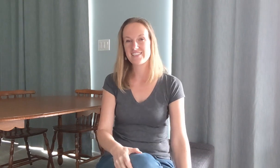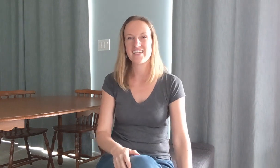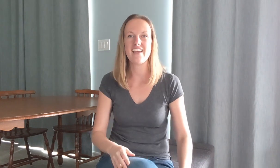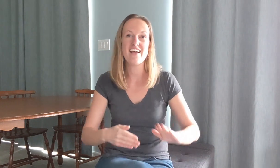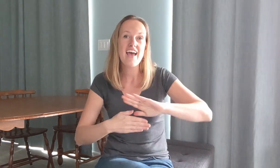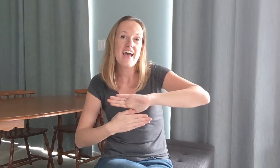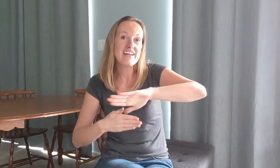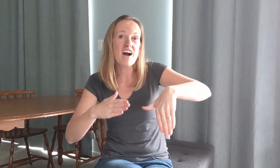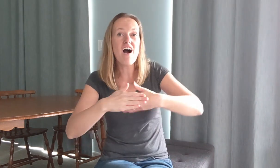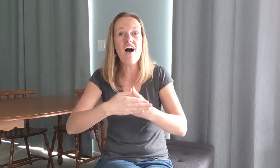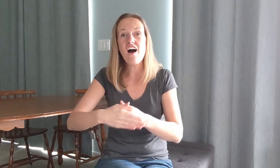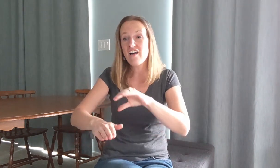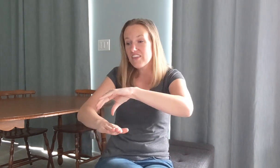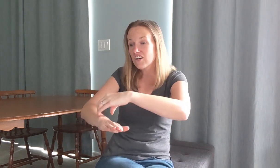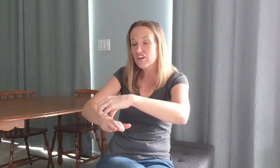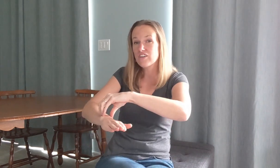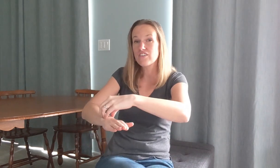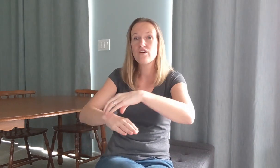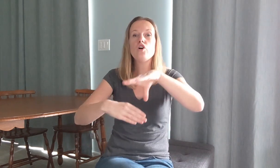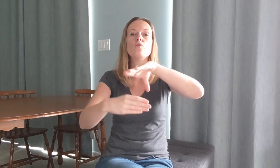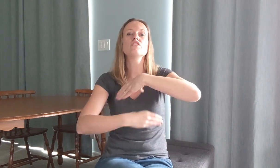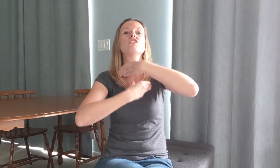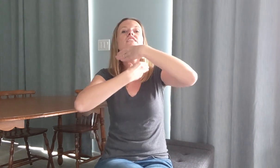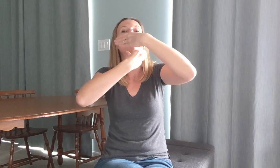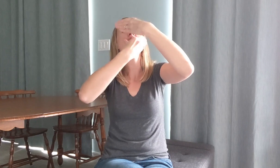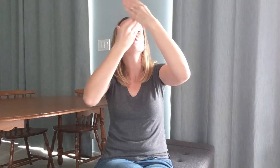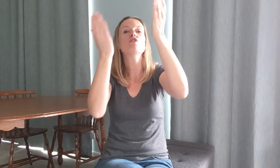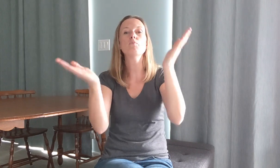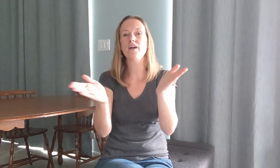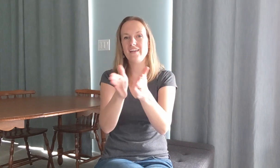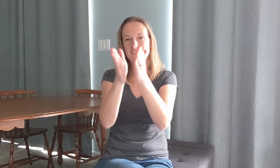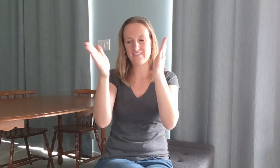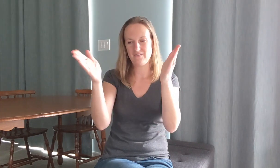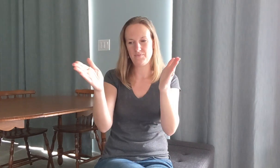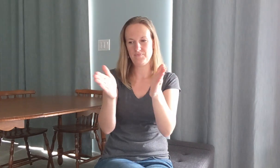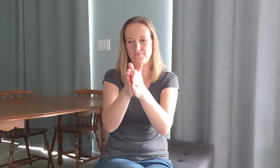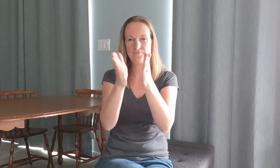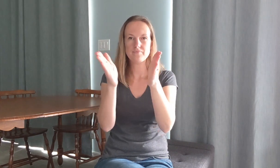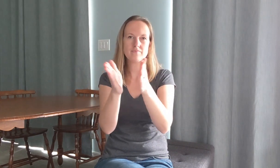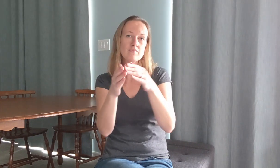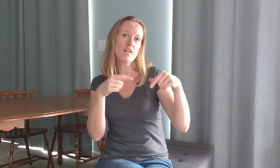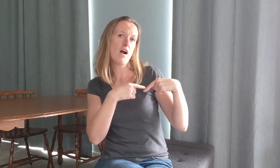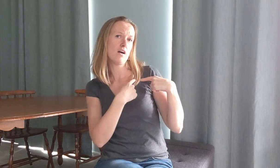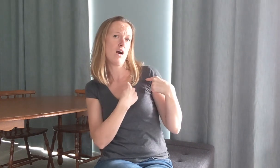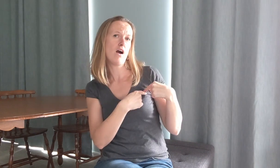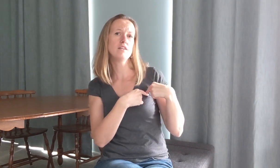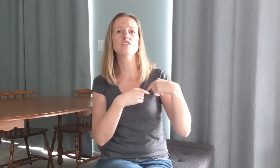okay and all the earth will shout your praise our hearts